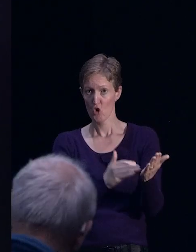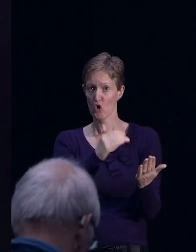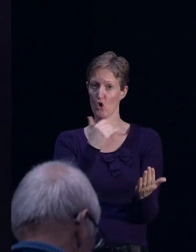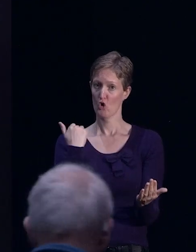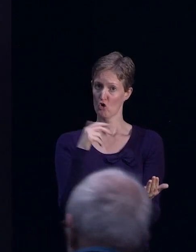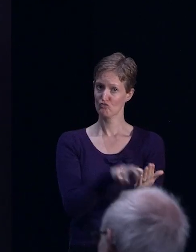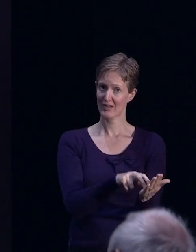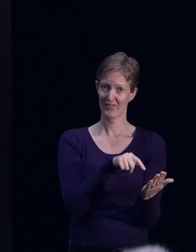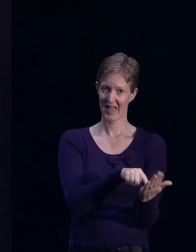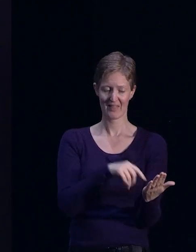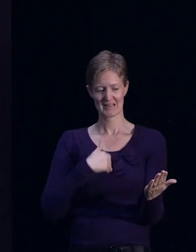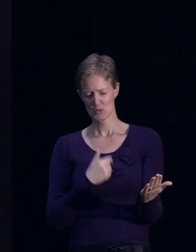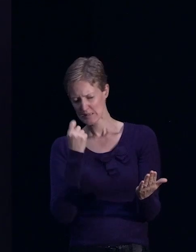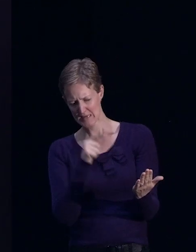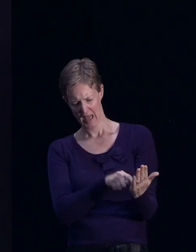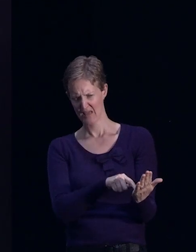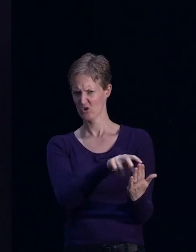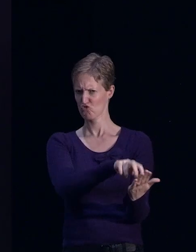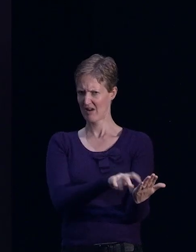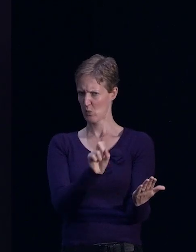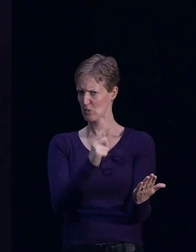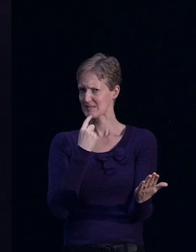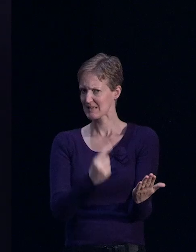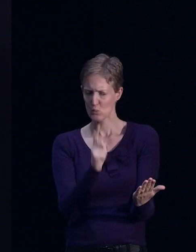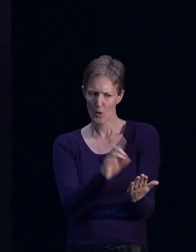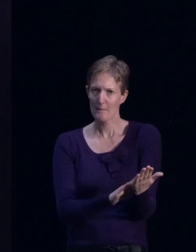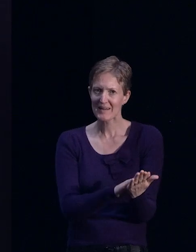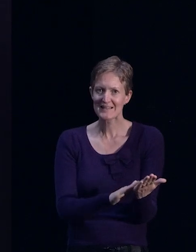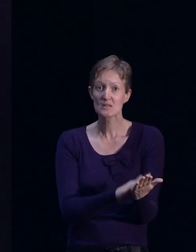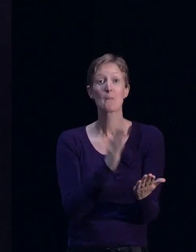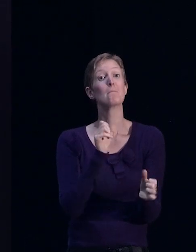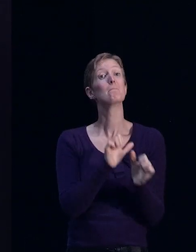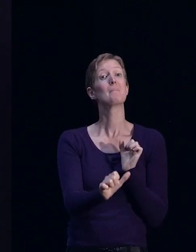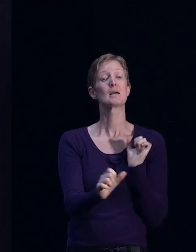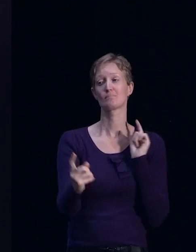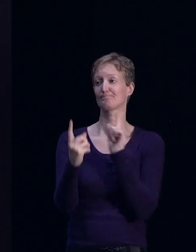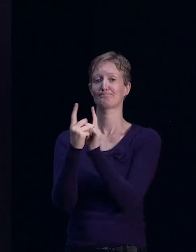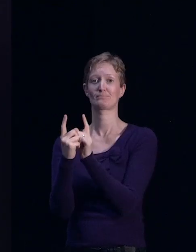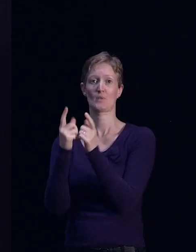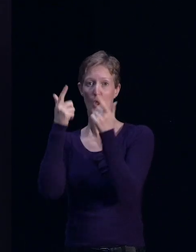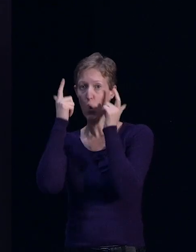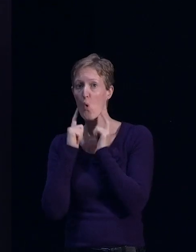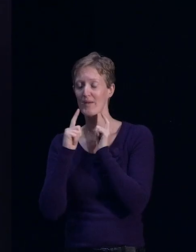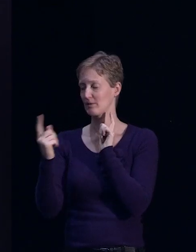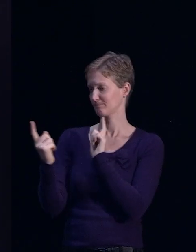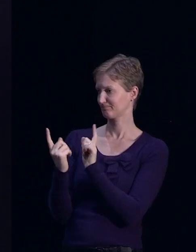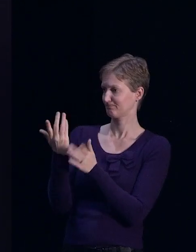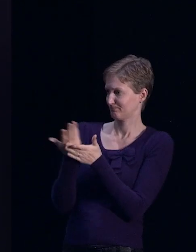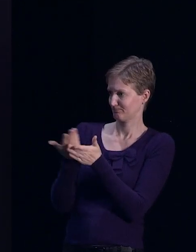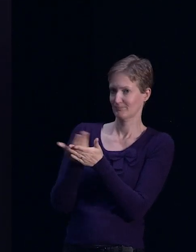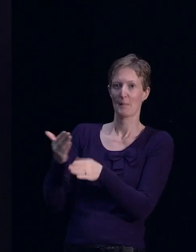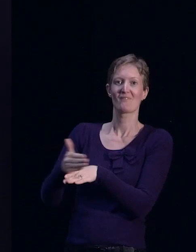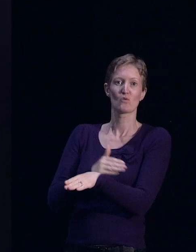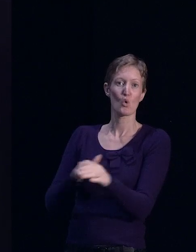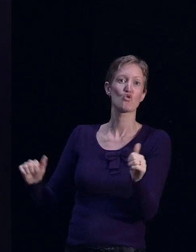under the insurance contract. And in reality, that's a discussion for you to have with your solicitor prior to executing a binding sale and purchase agreement,